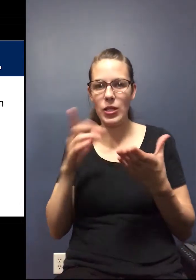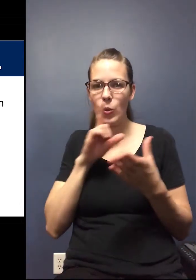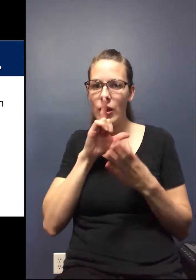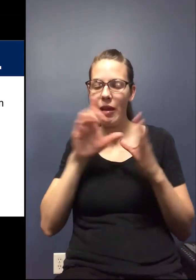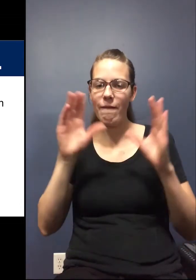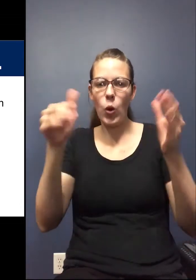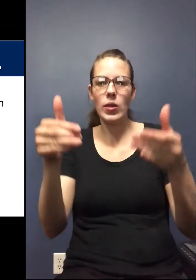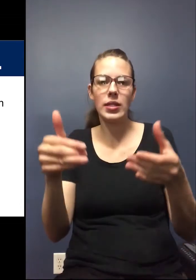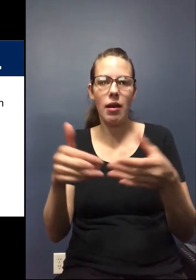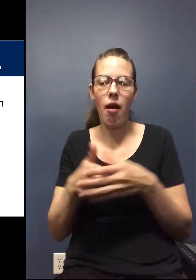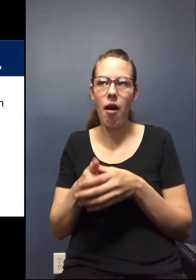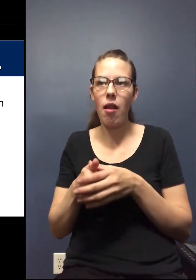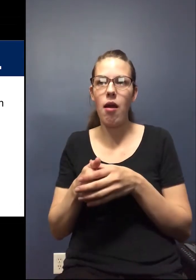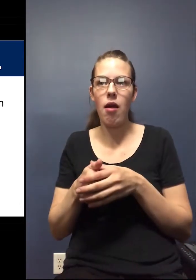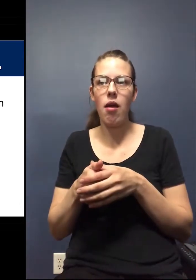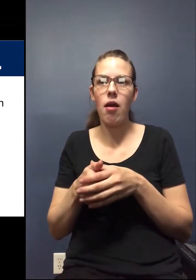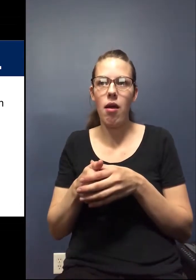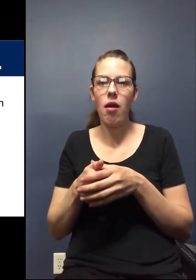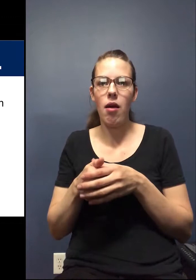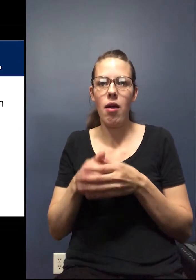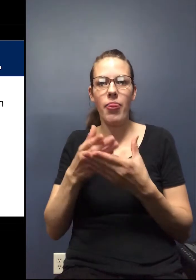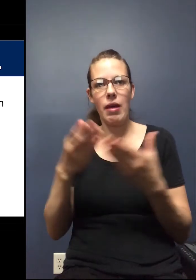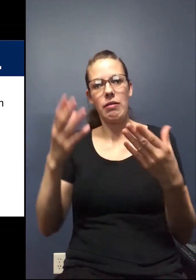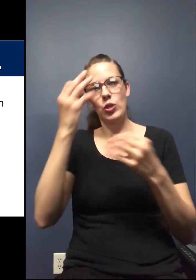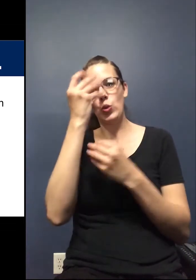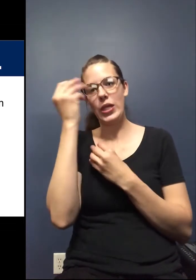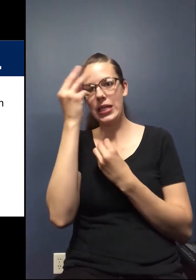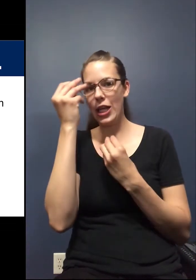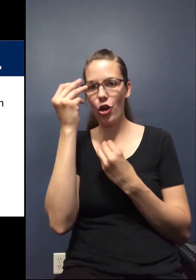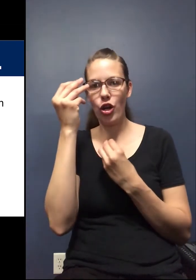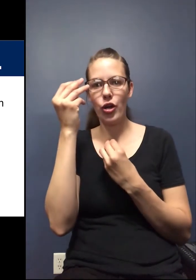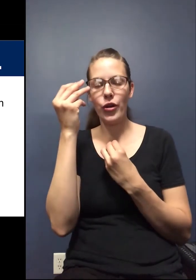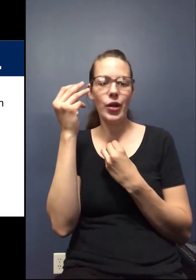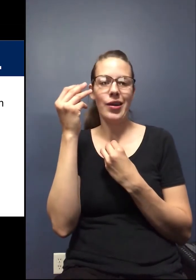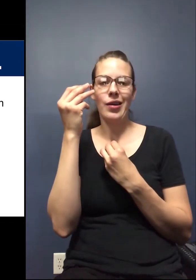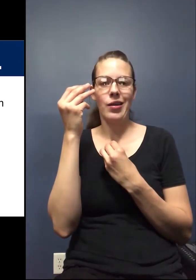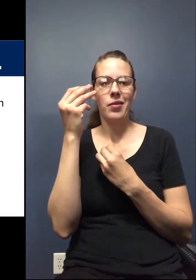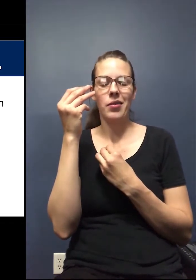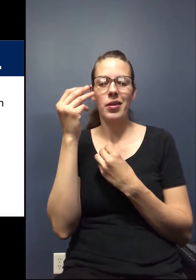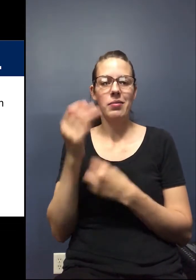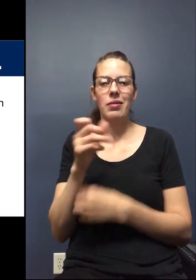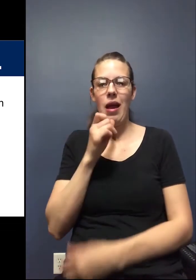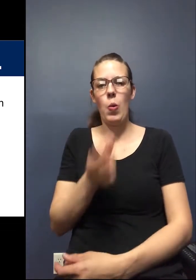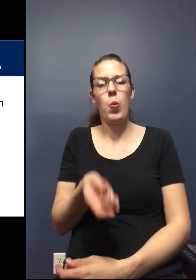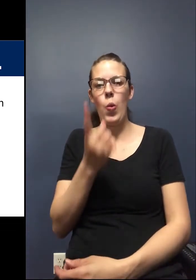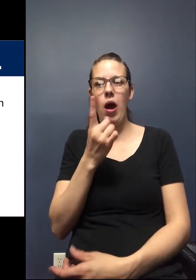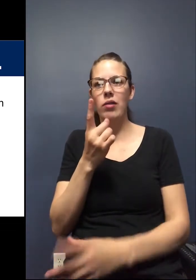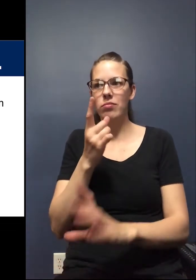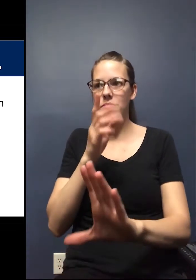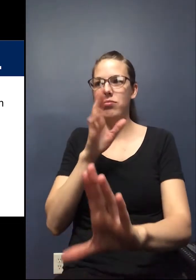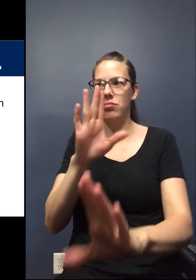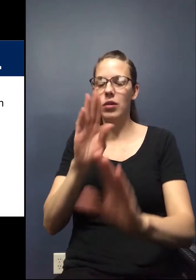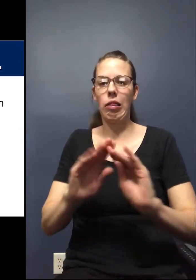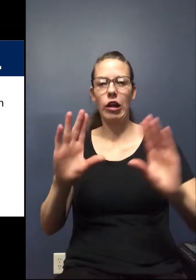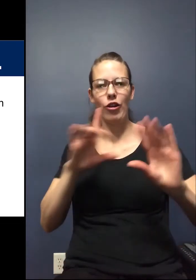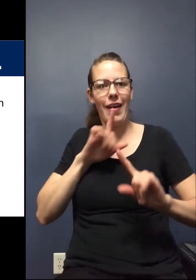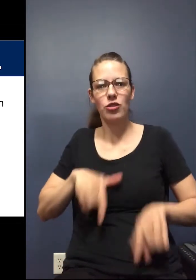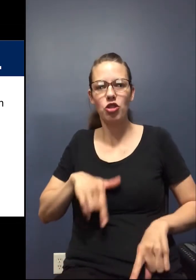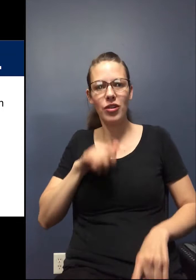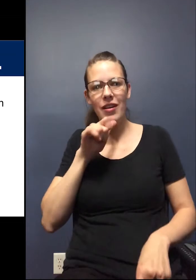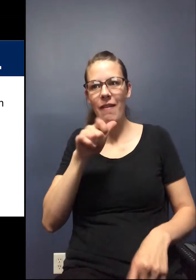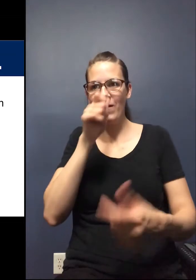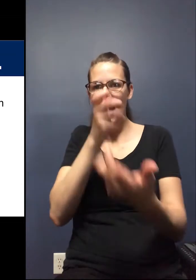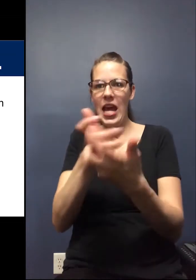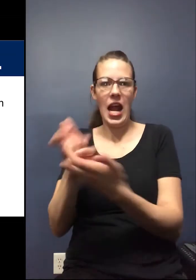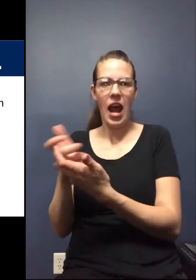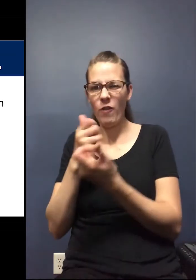focusing on things to consider because there isn't a kind of a one-stop shop or there's not a one thing that's